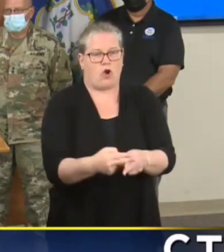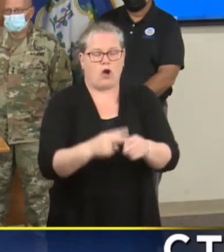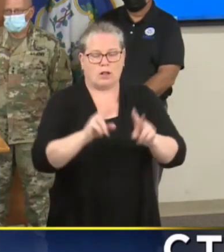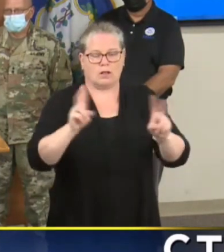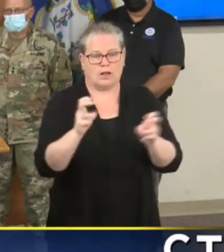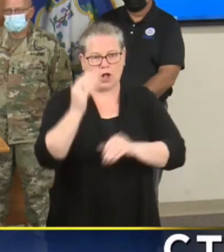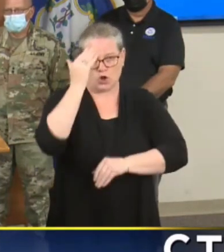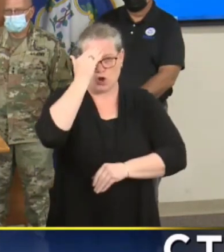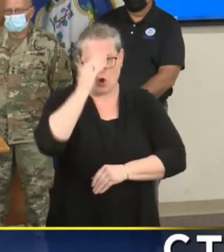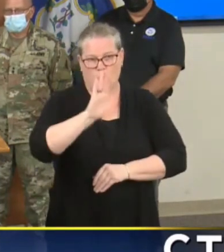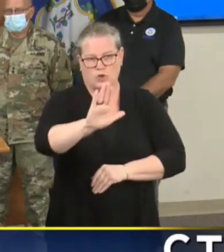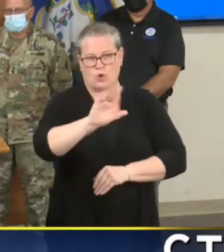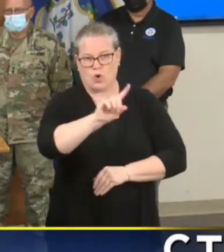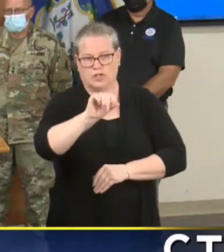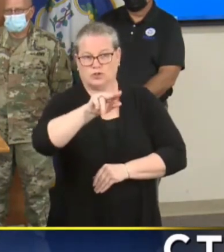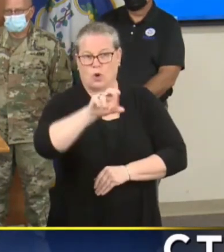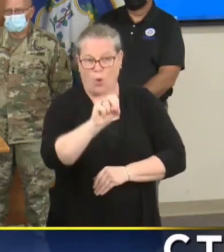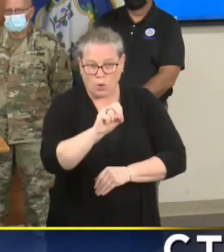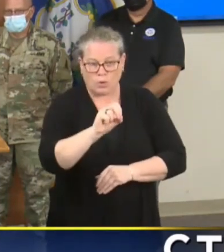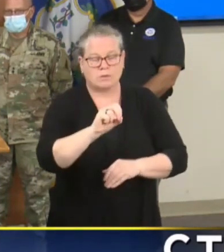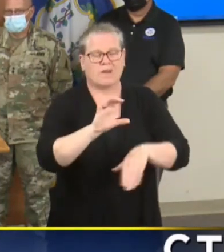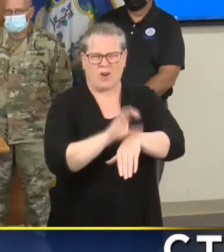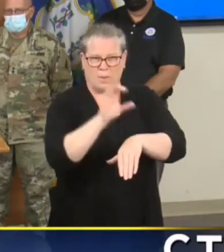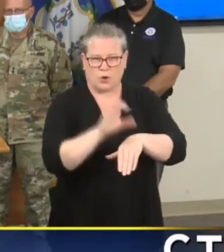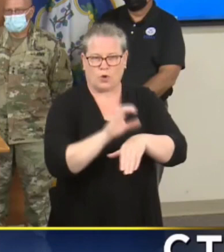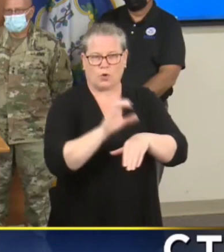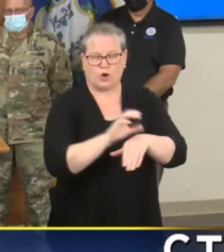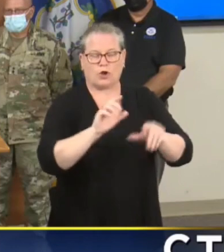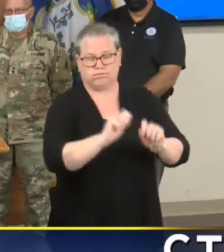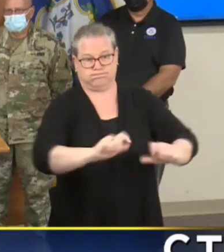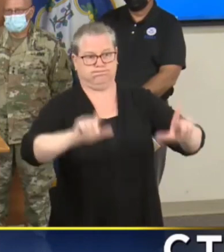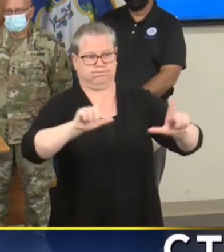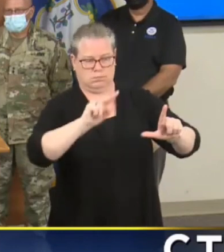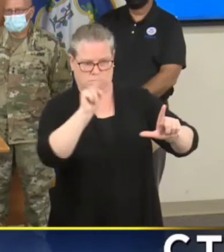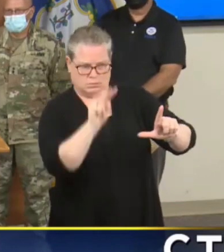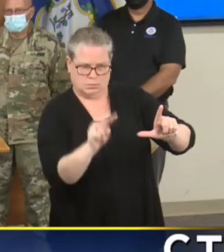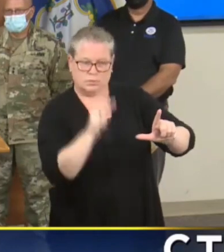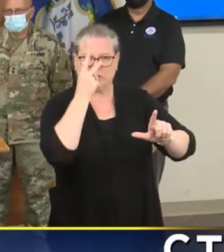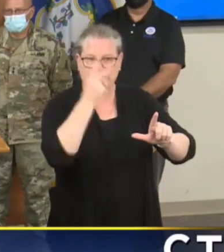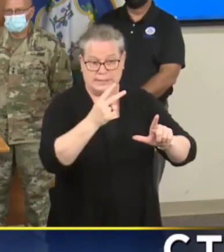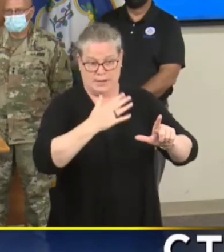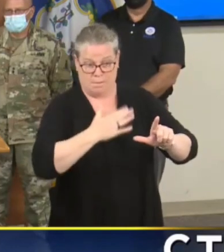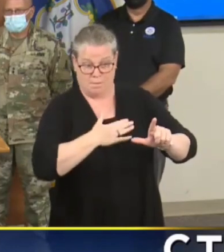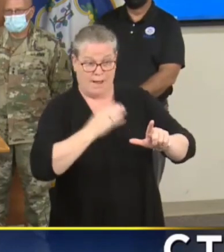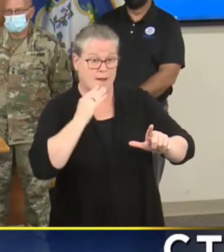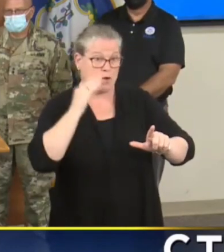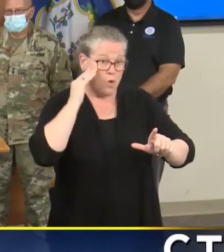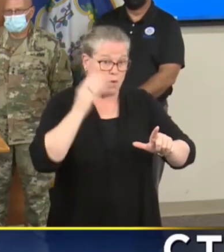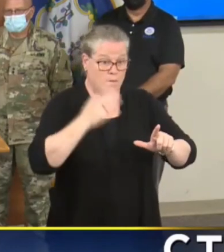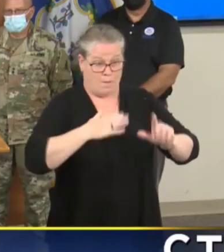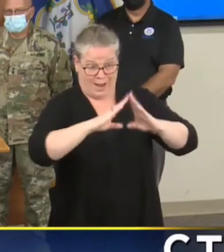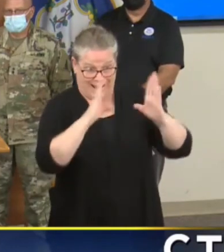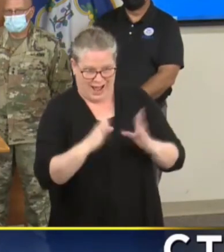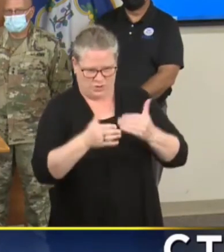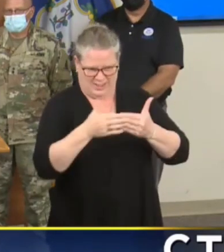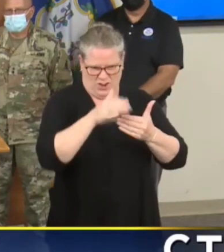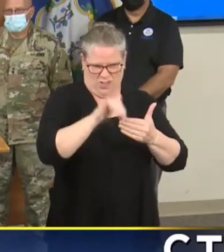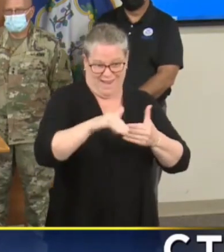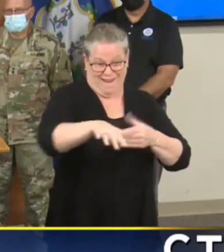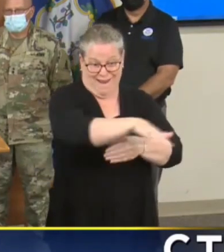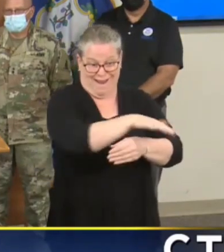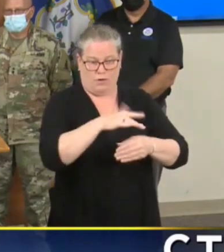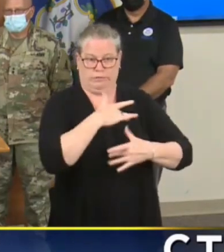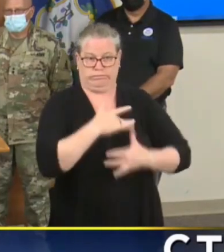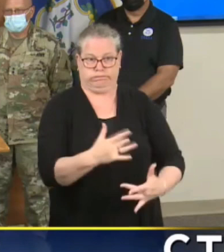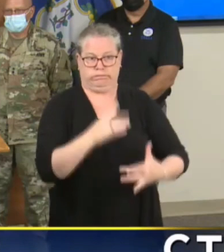and you can go on it and take a look and see and we can give you the link and you can see whether or not your property is in that area. What happens